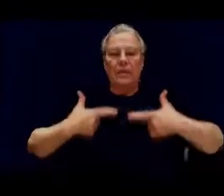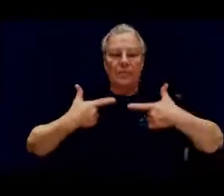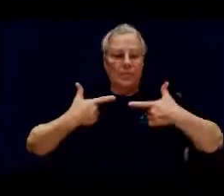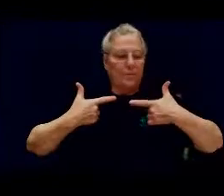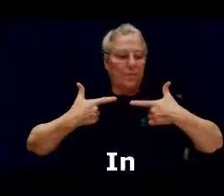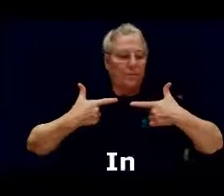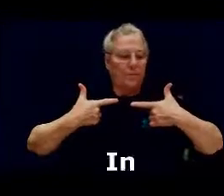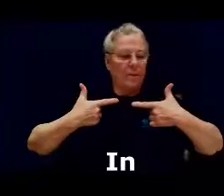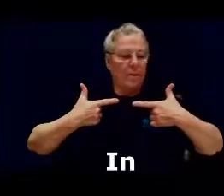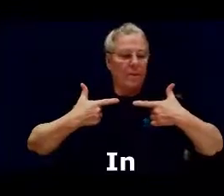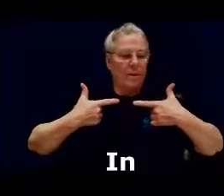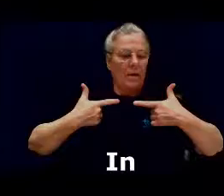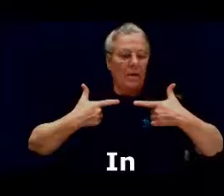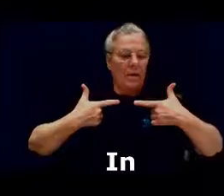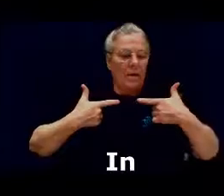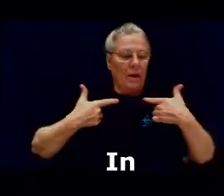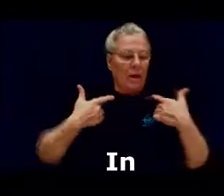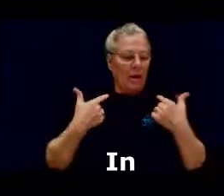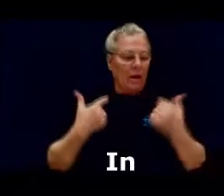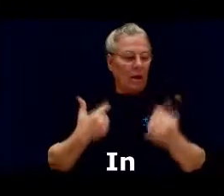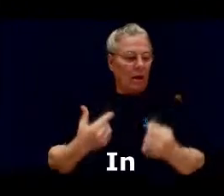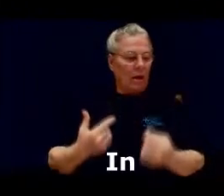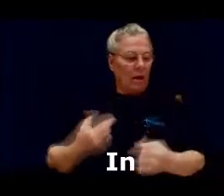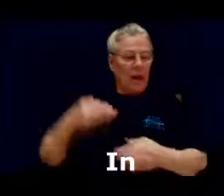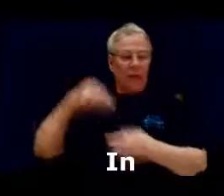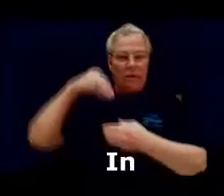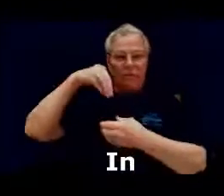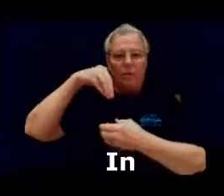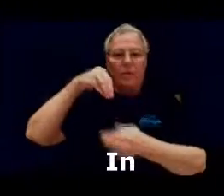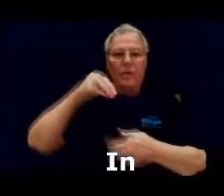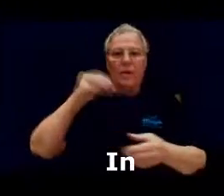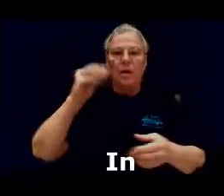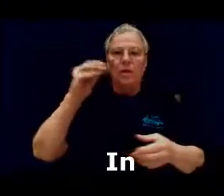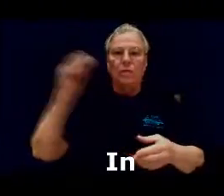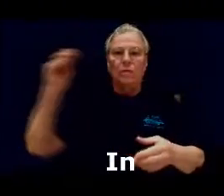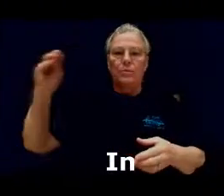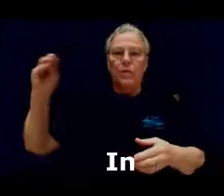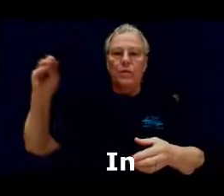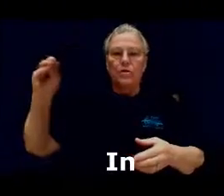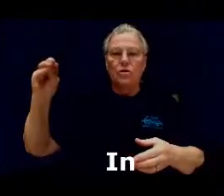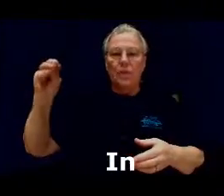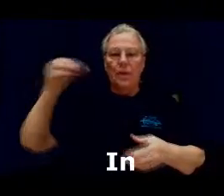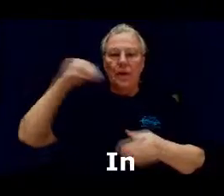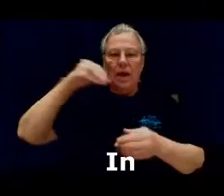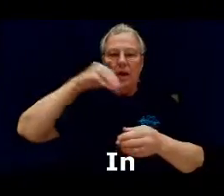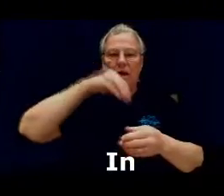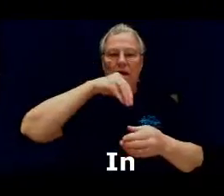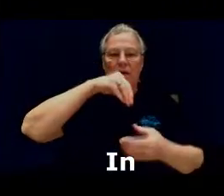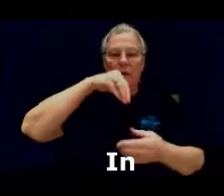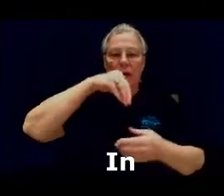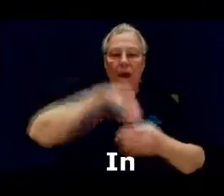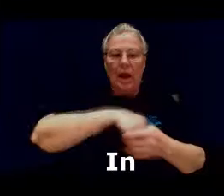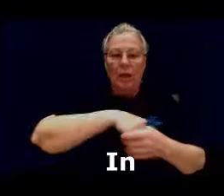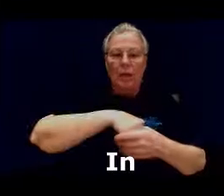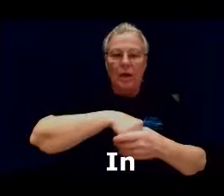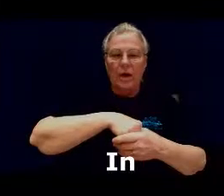in pinch your dominant hand together and put it